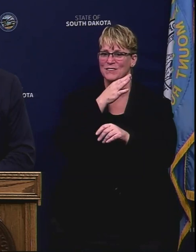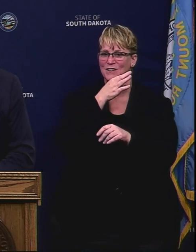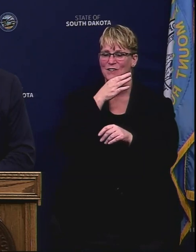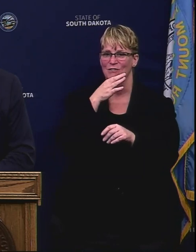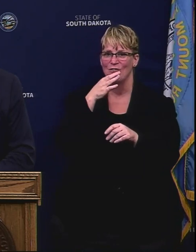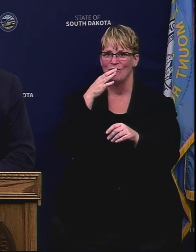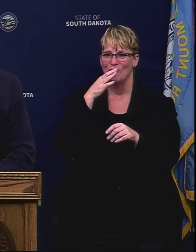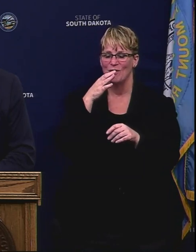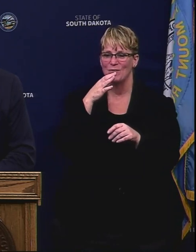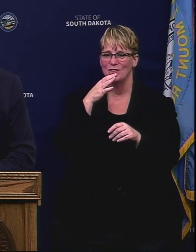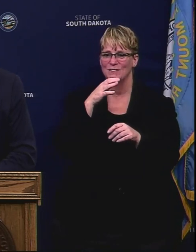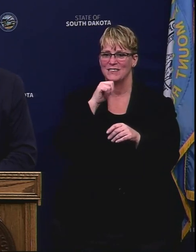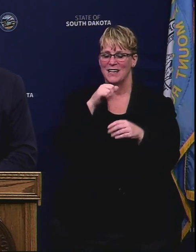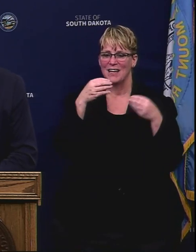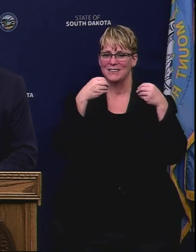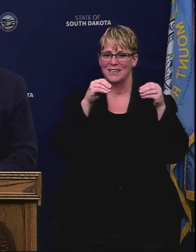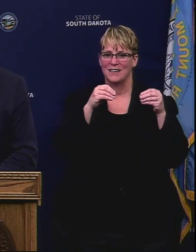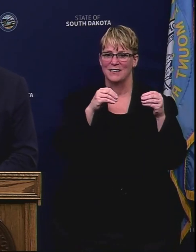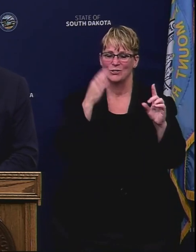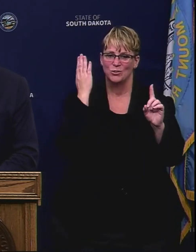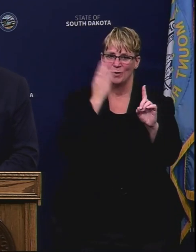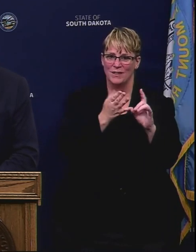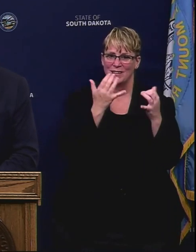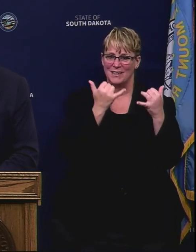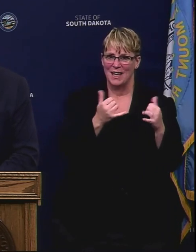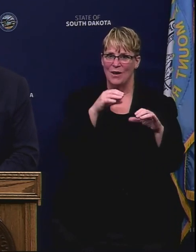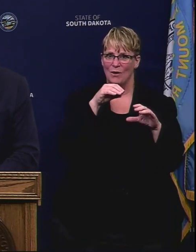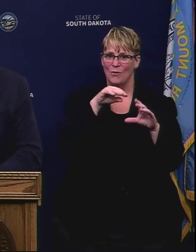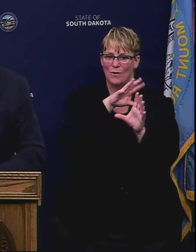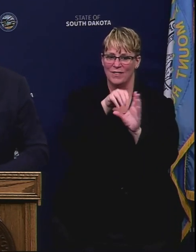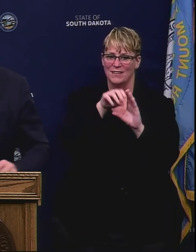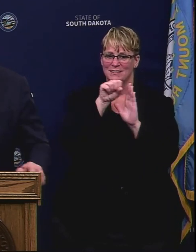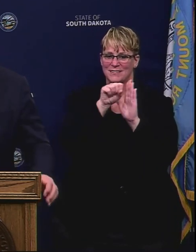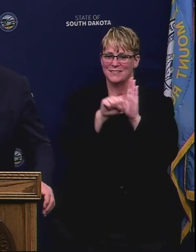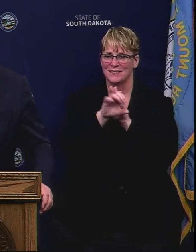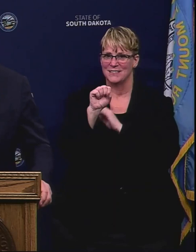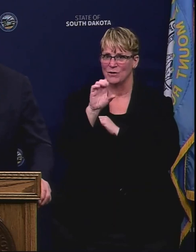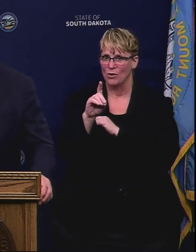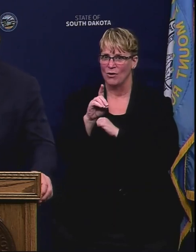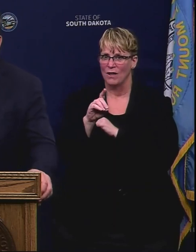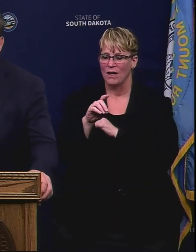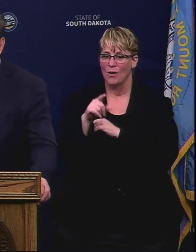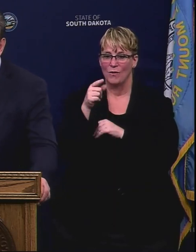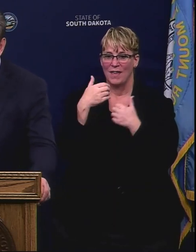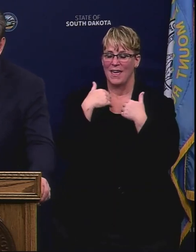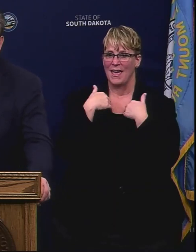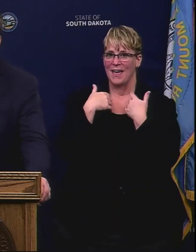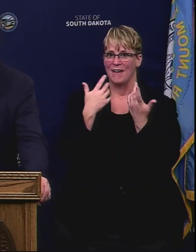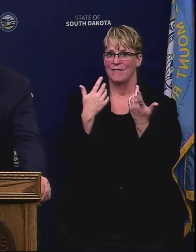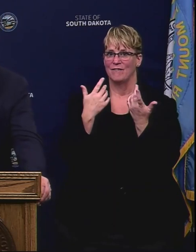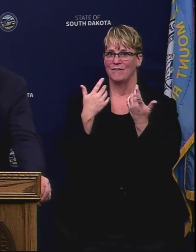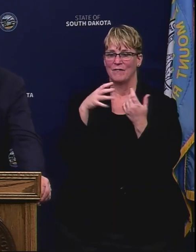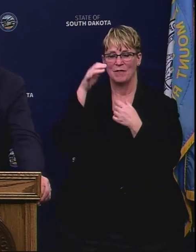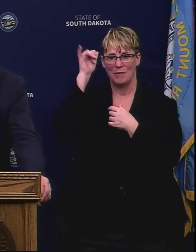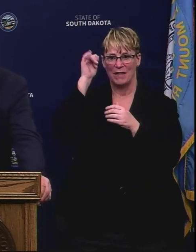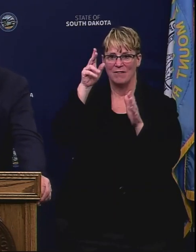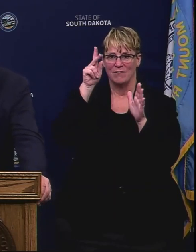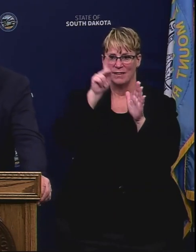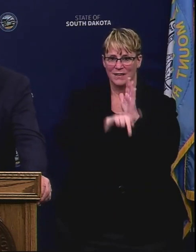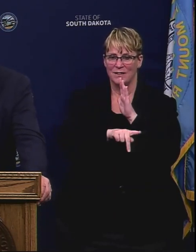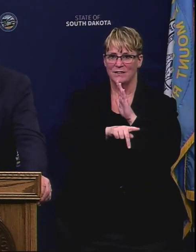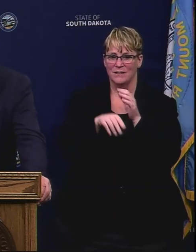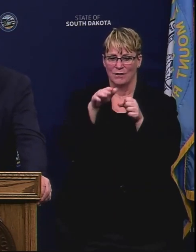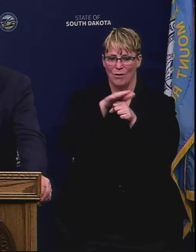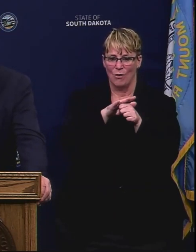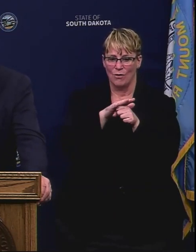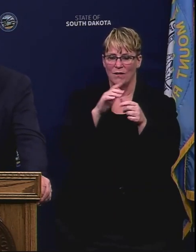beef directly across state lines now, and how exactly would that work? the producer, for example, have the beef slaughtered locally and then ship the